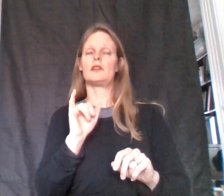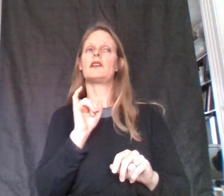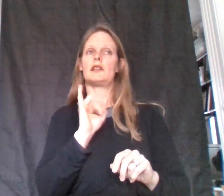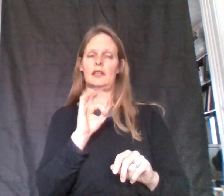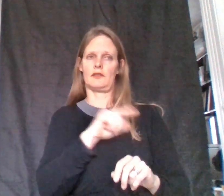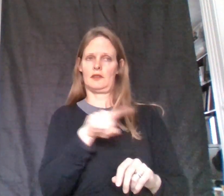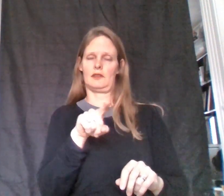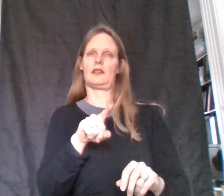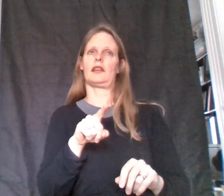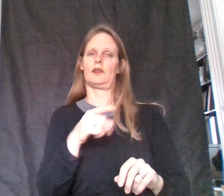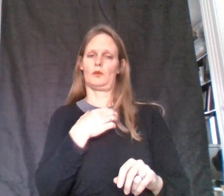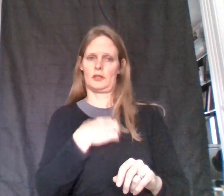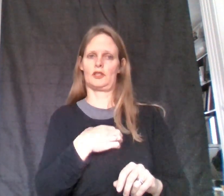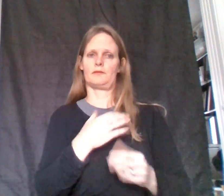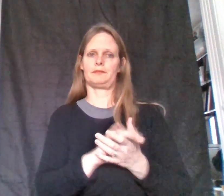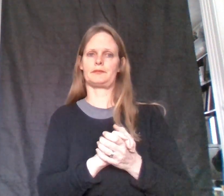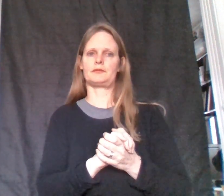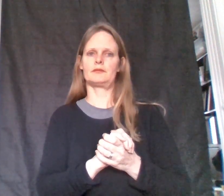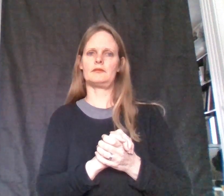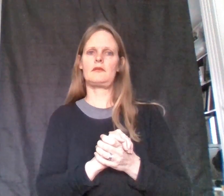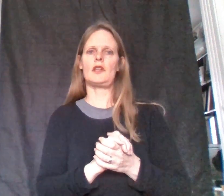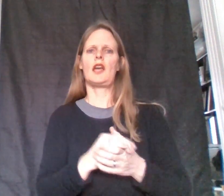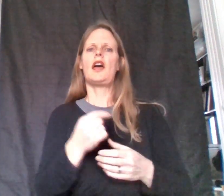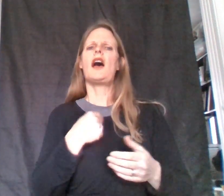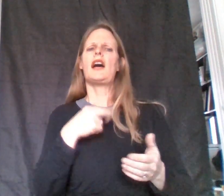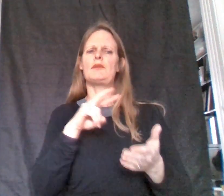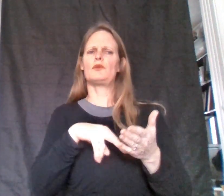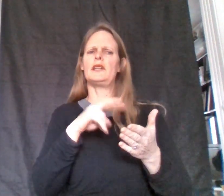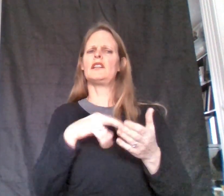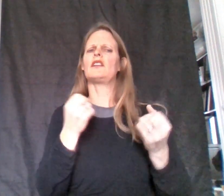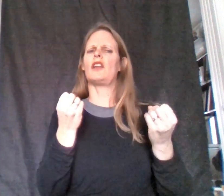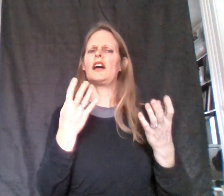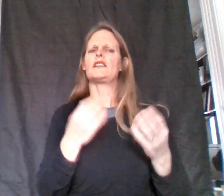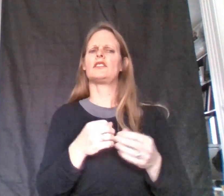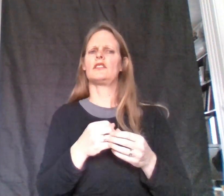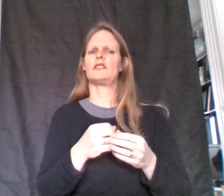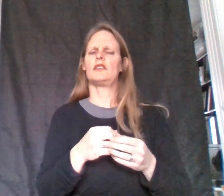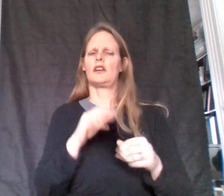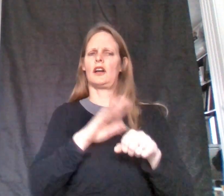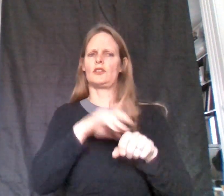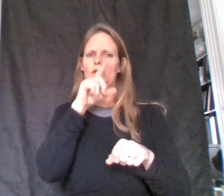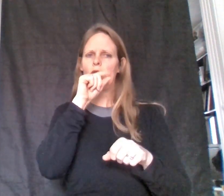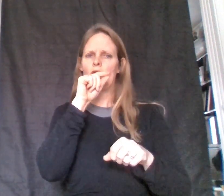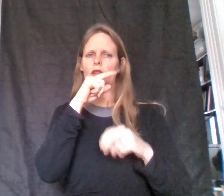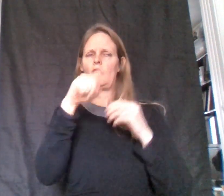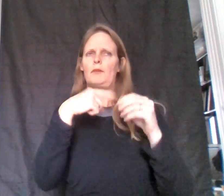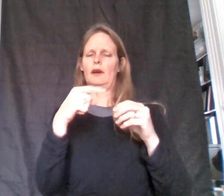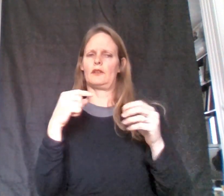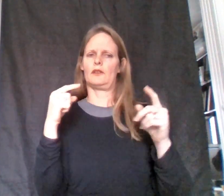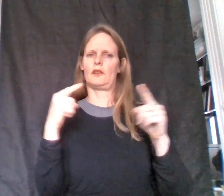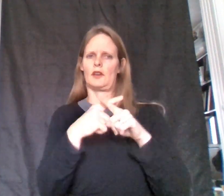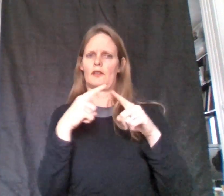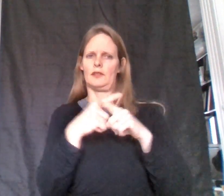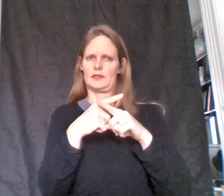if they wish. I've been reading a lot on Twitter about the conflict.